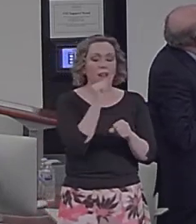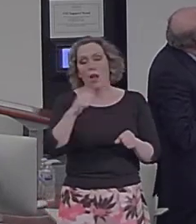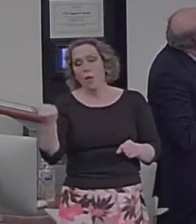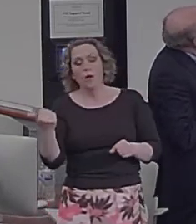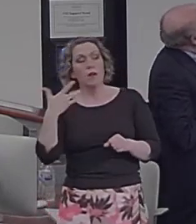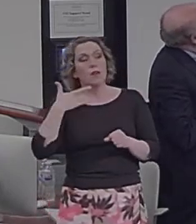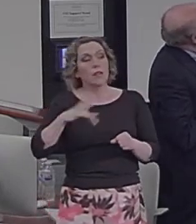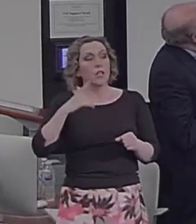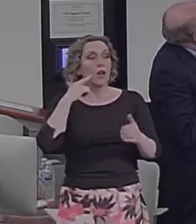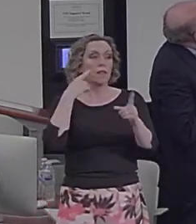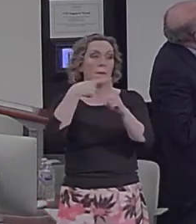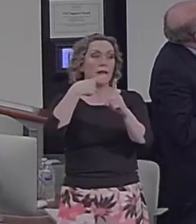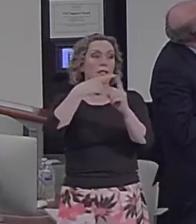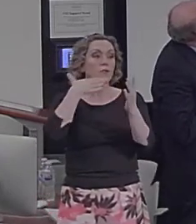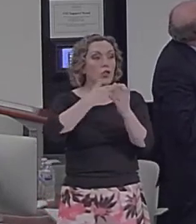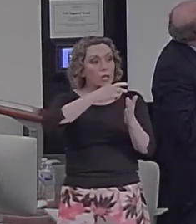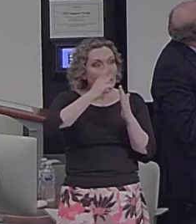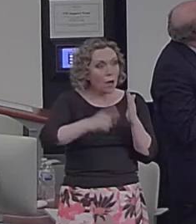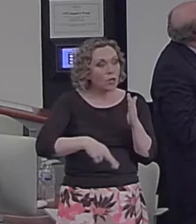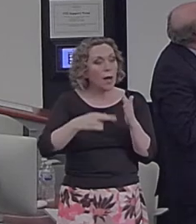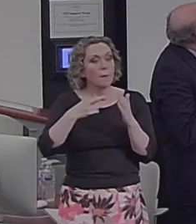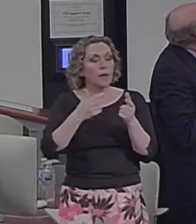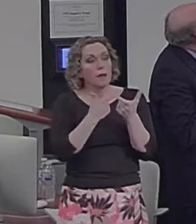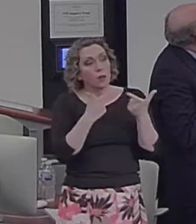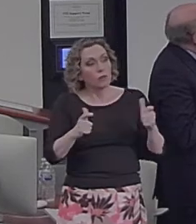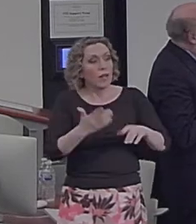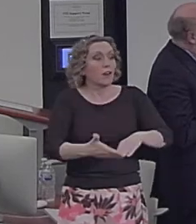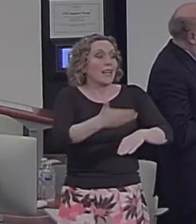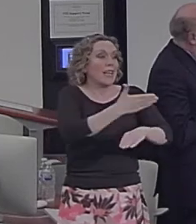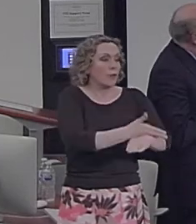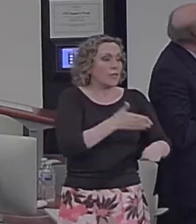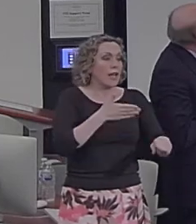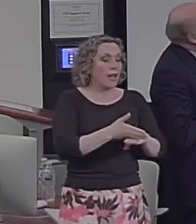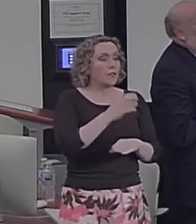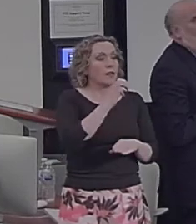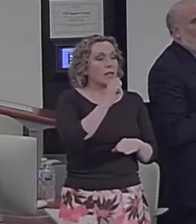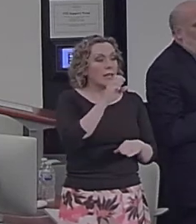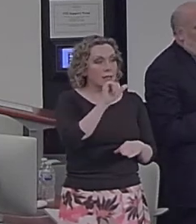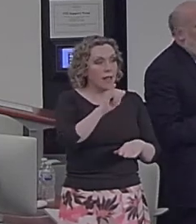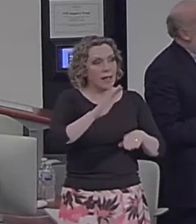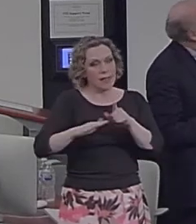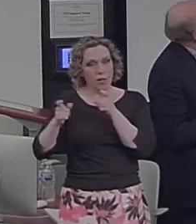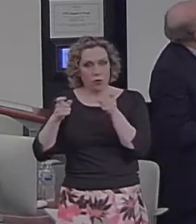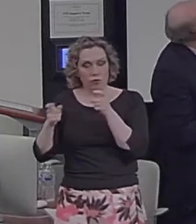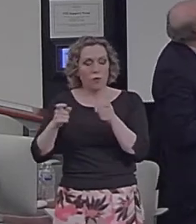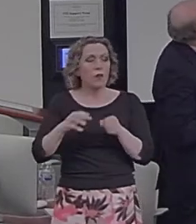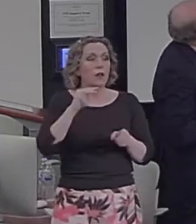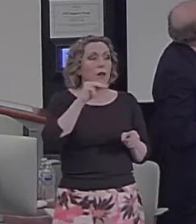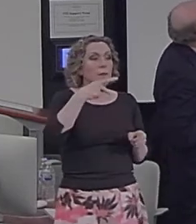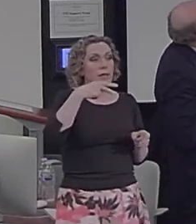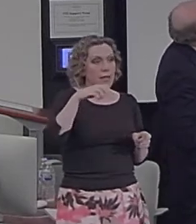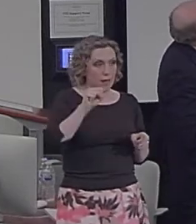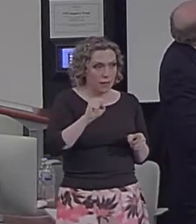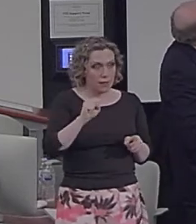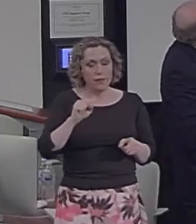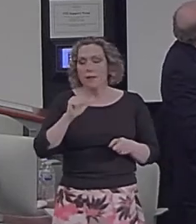a good outcome, we get a greater increase after specificity than control on the means and problem solving task, not on the reappraisal task.